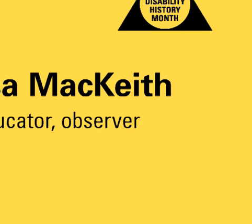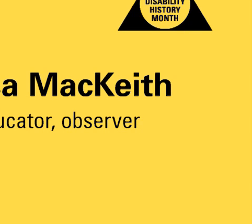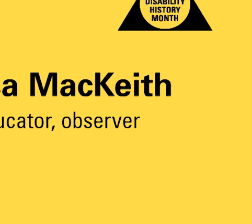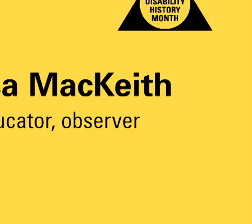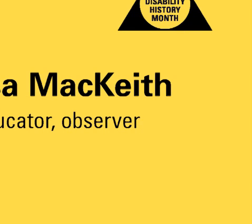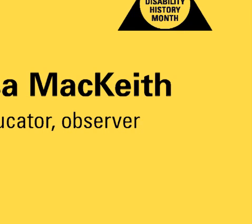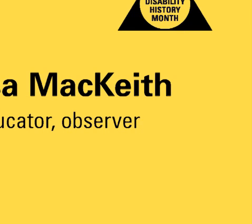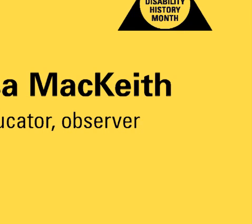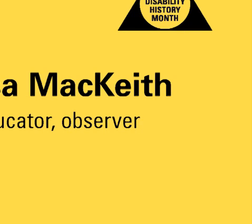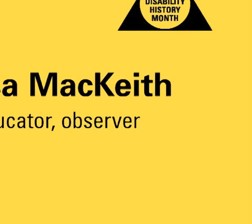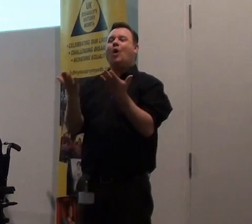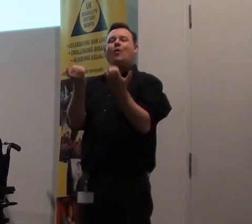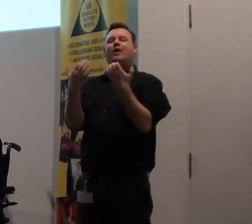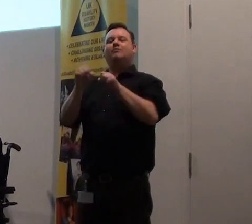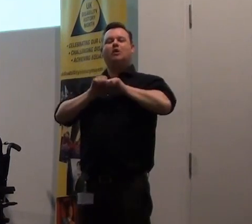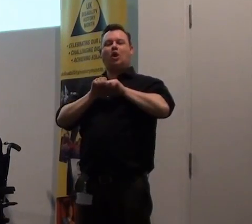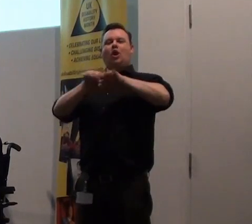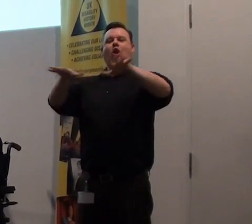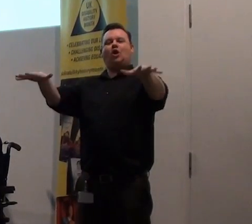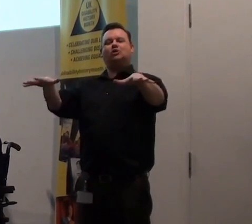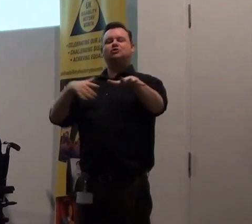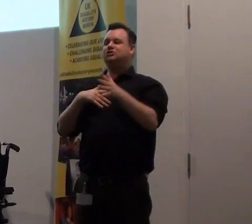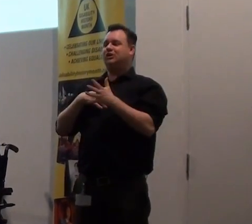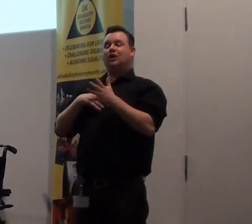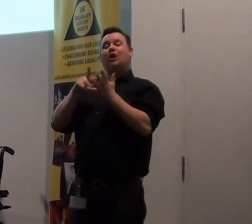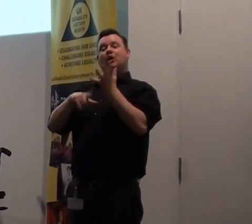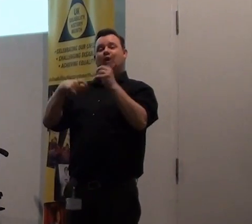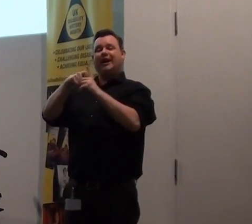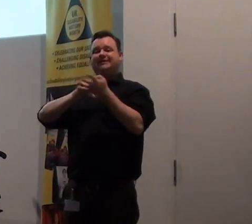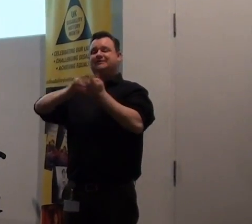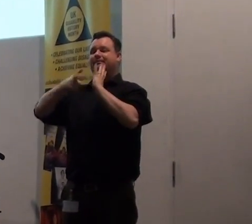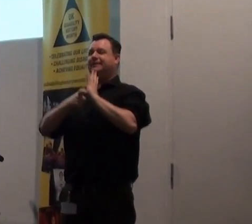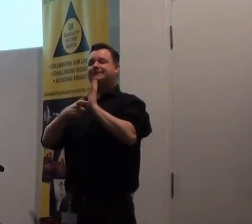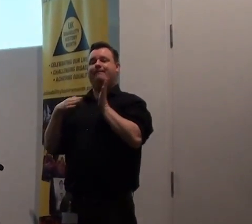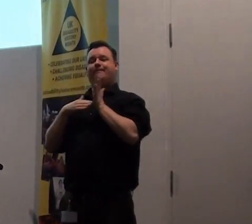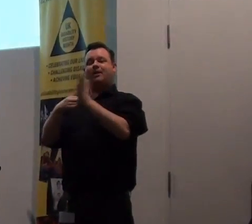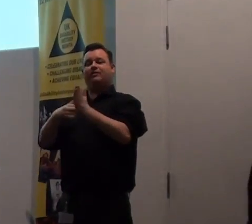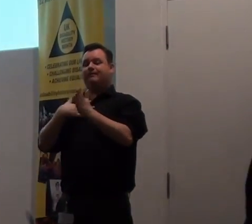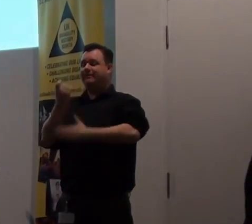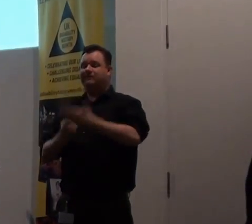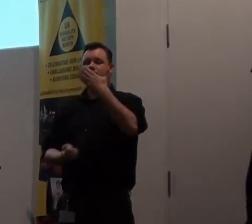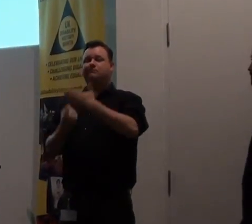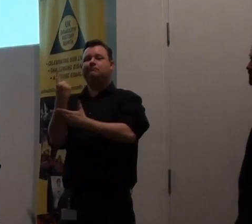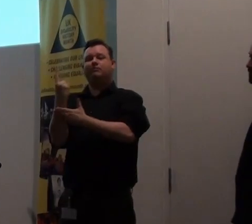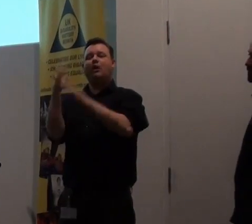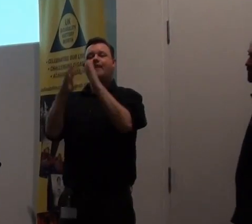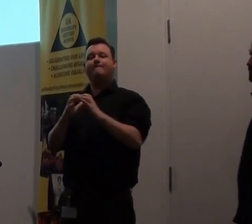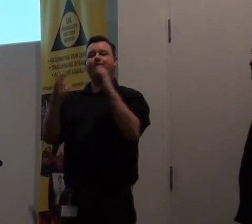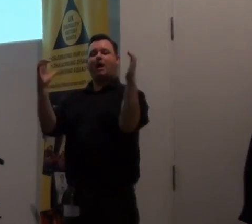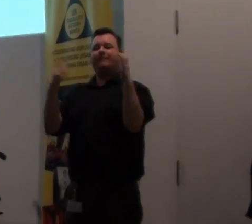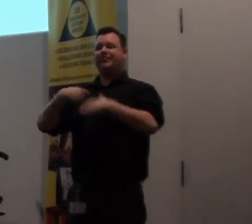Welcome to the launch of UK Disability History Month. We've just done a great big event in Parliament this morning.